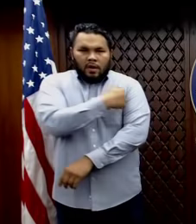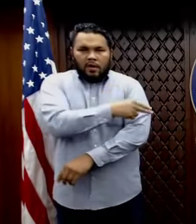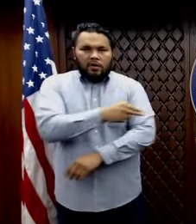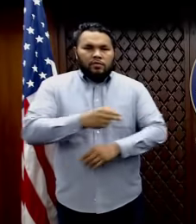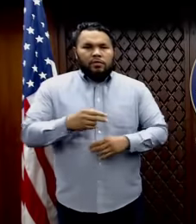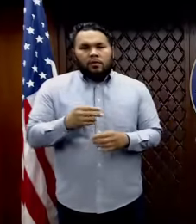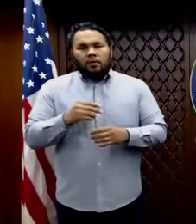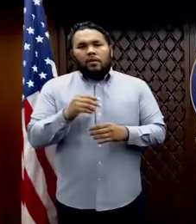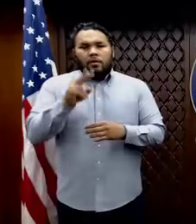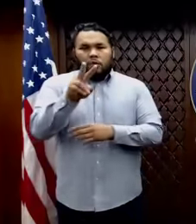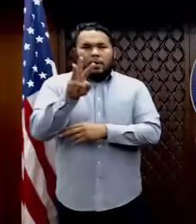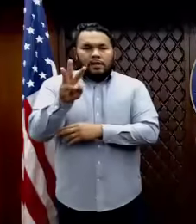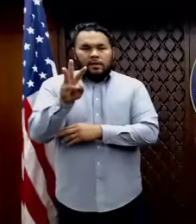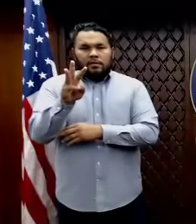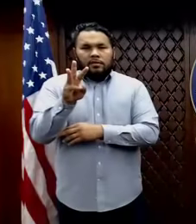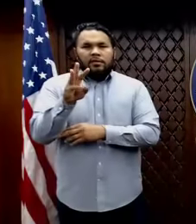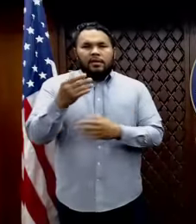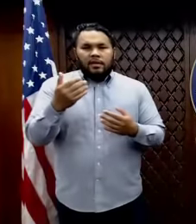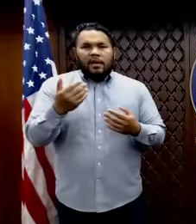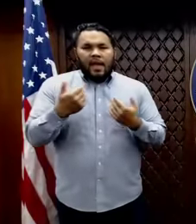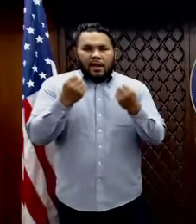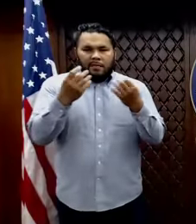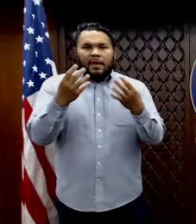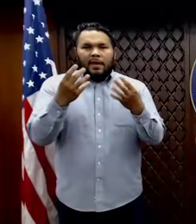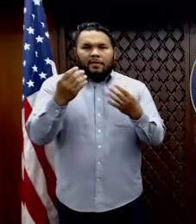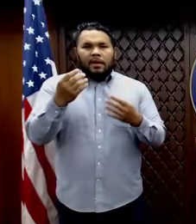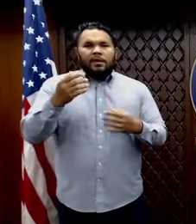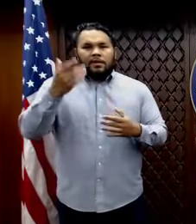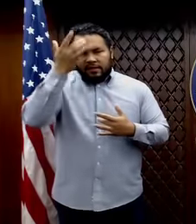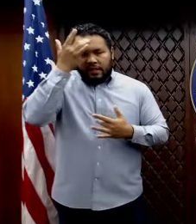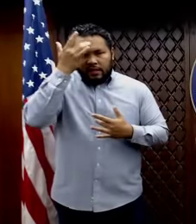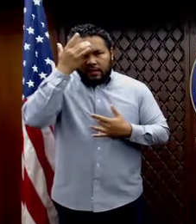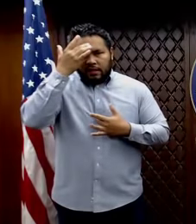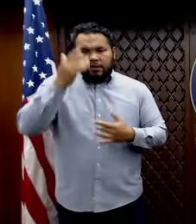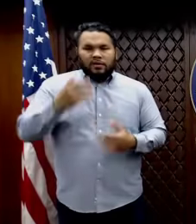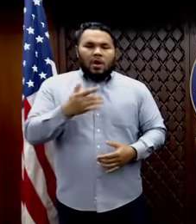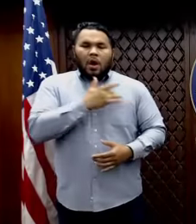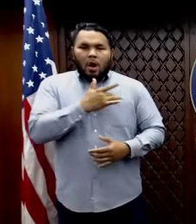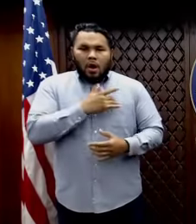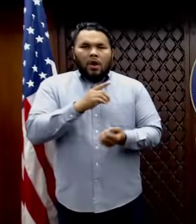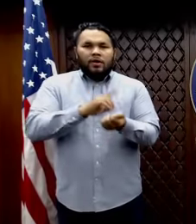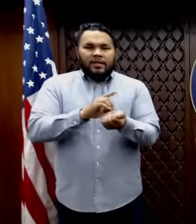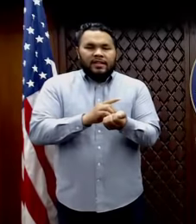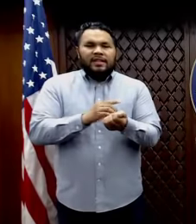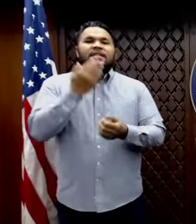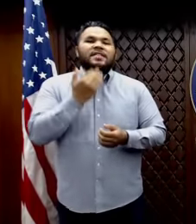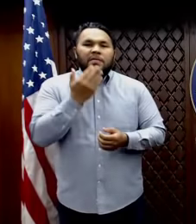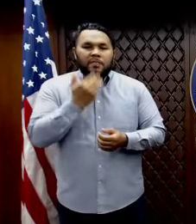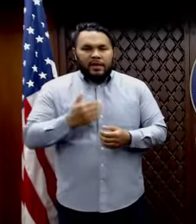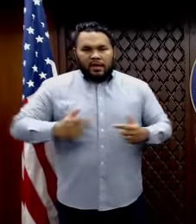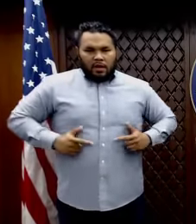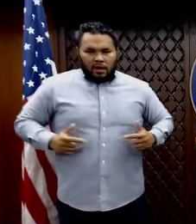comorbidities, including diabetes, hypertension, coronary heart disease, and chronic obstructive lung disease.